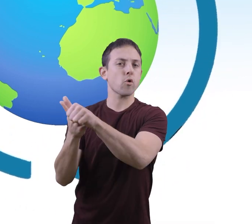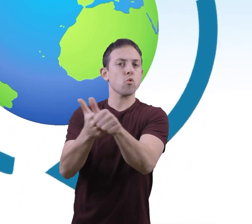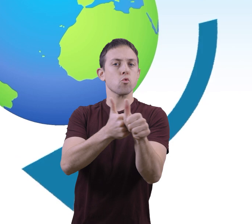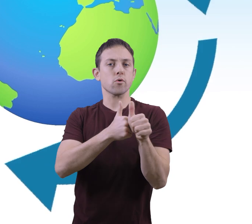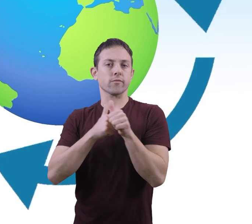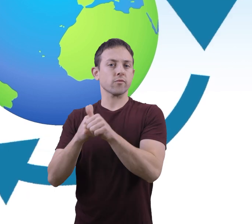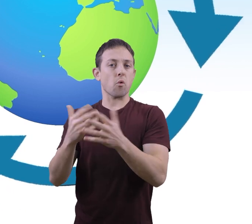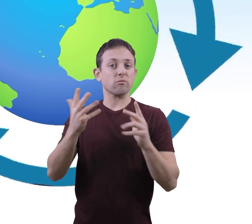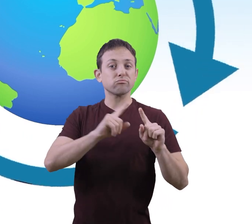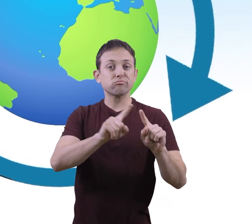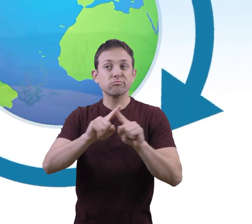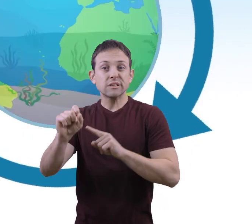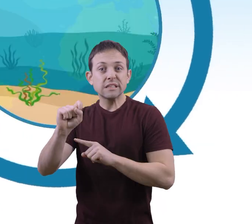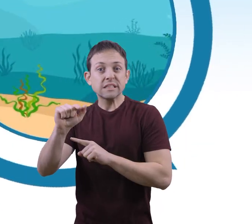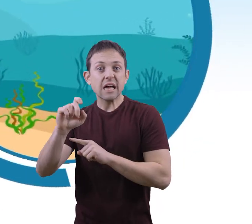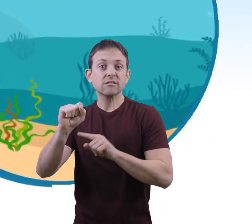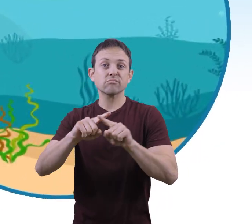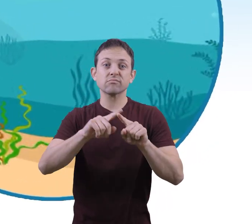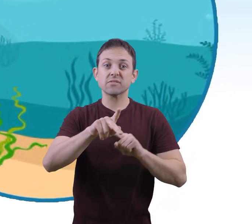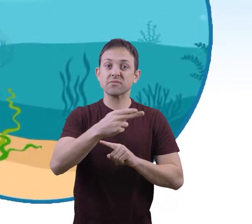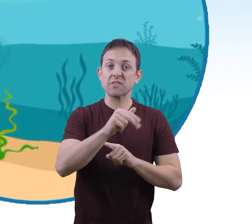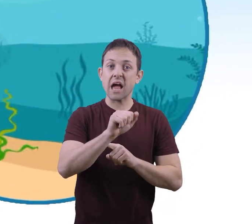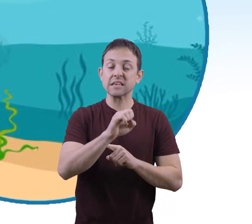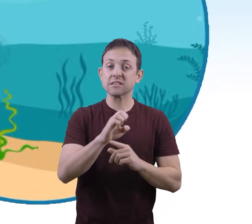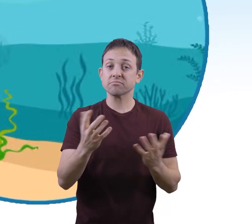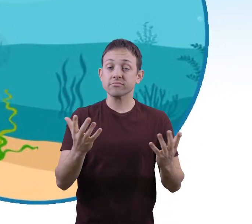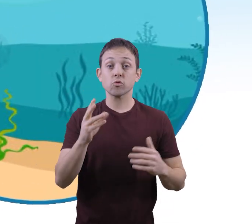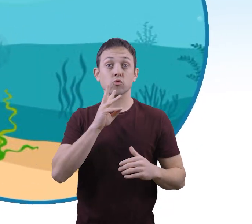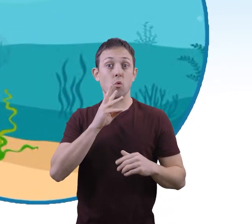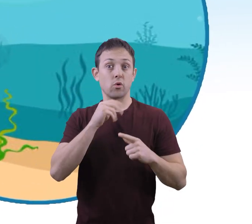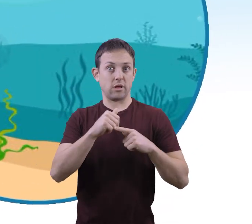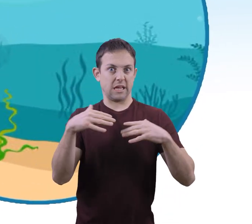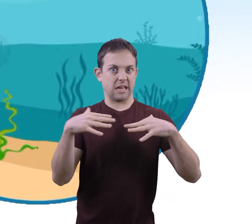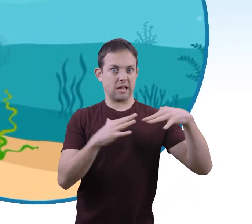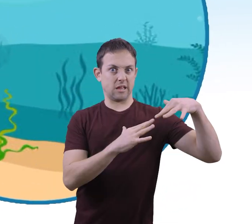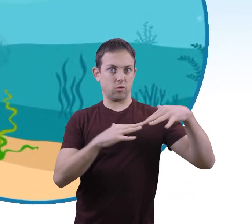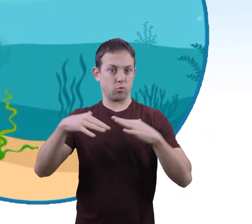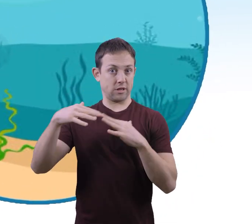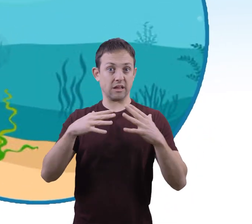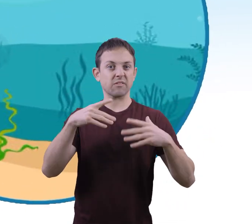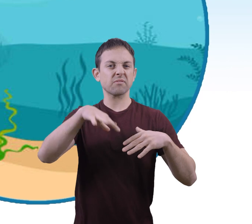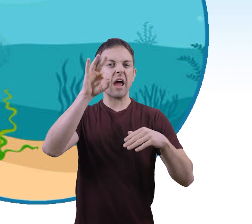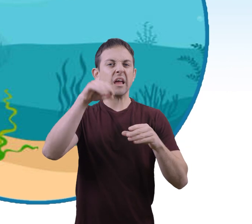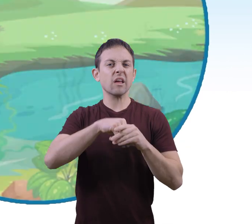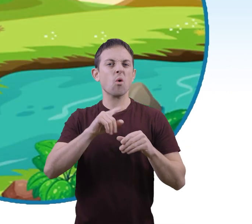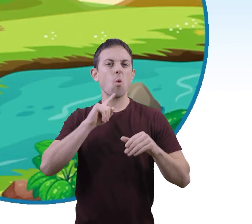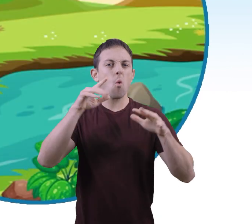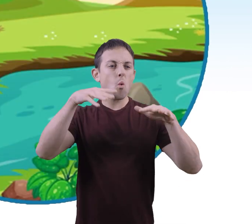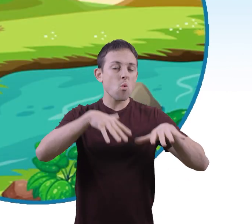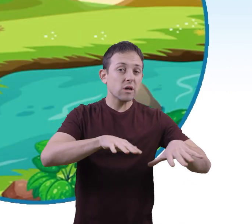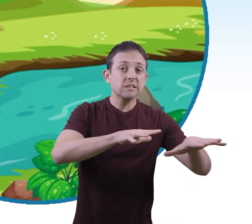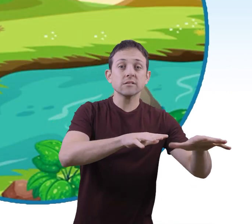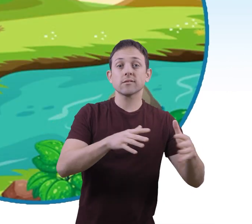phases. Water in its liquid phase is found in oceans, rivers,